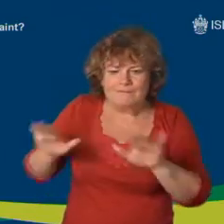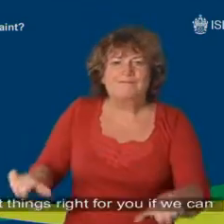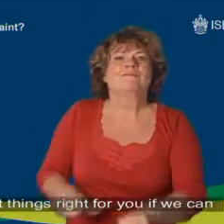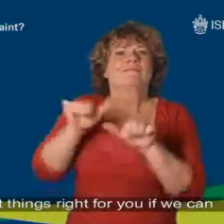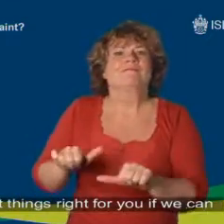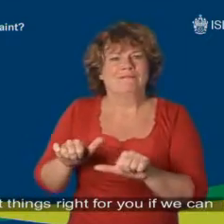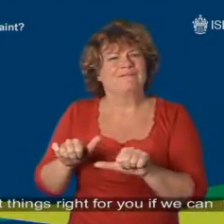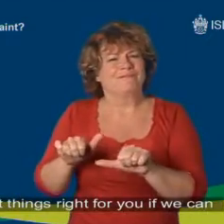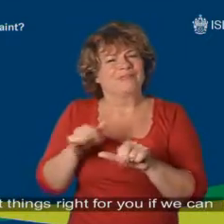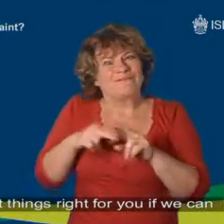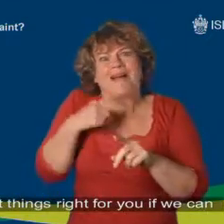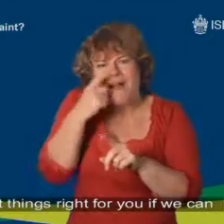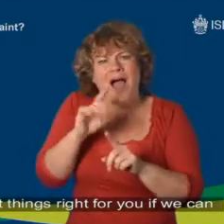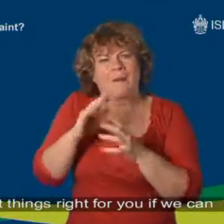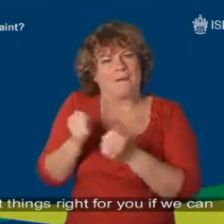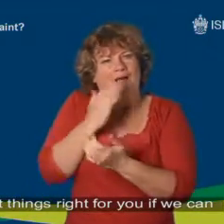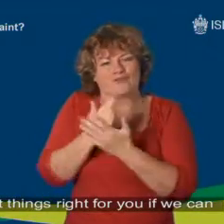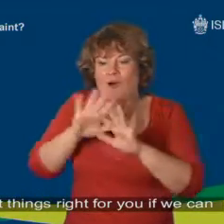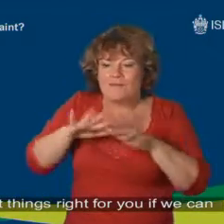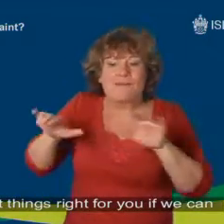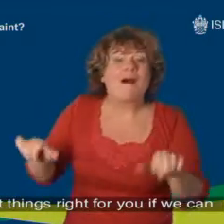Put things right for you if we can.